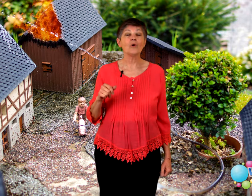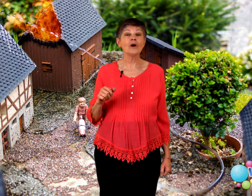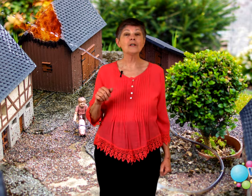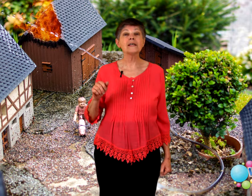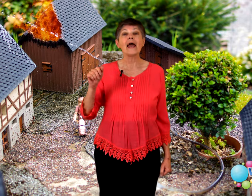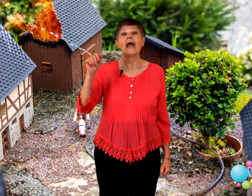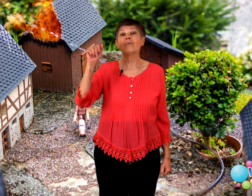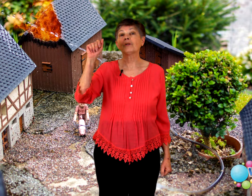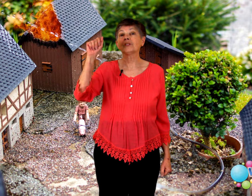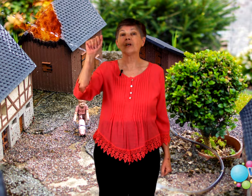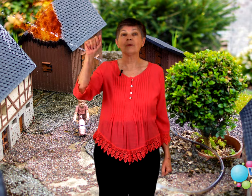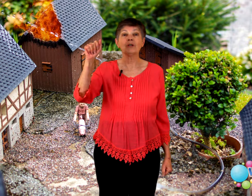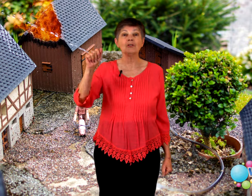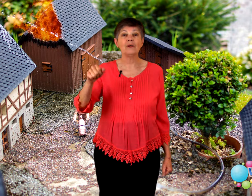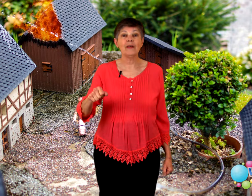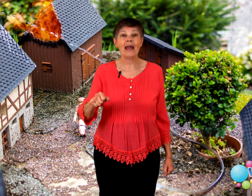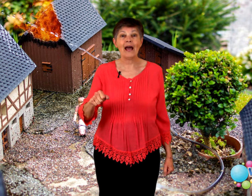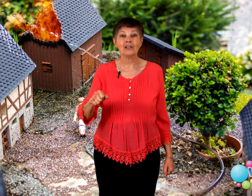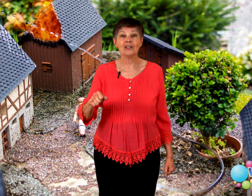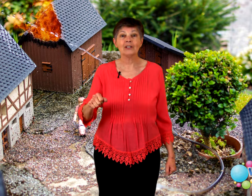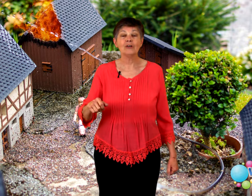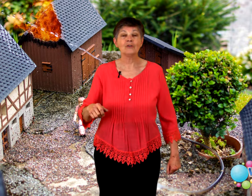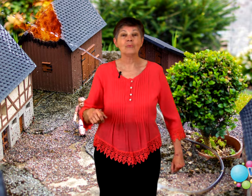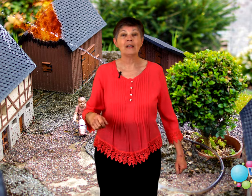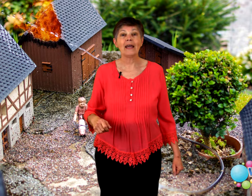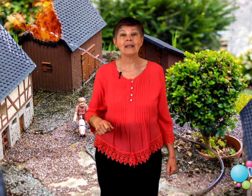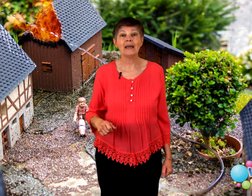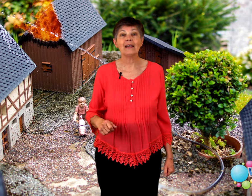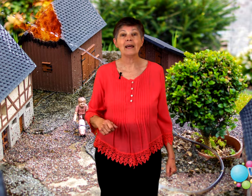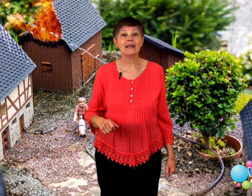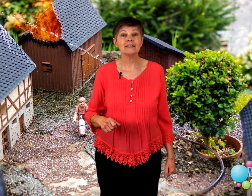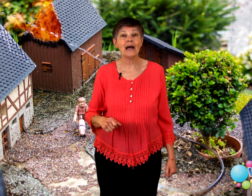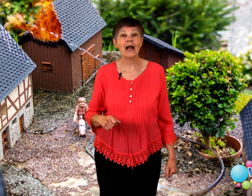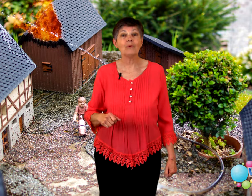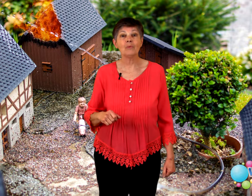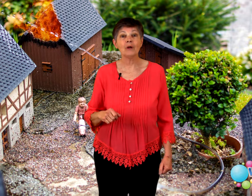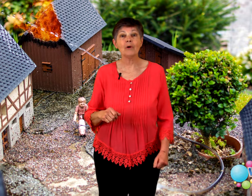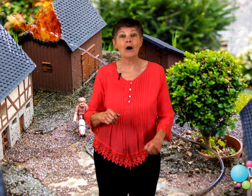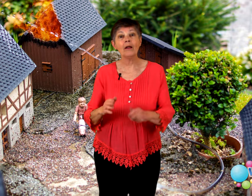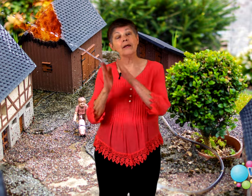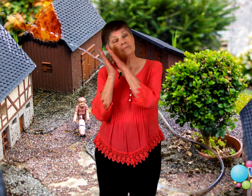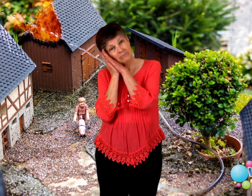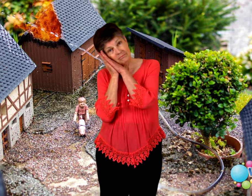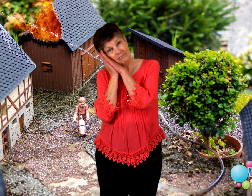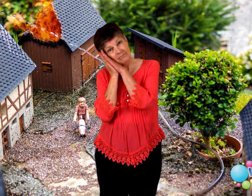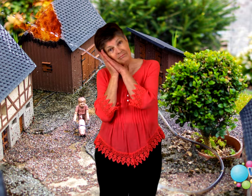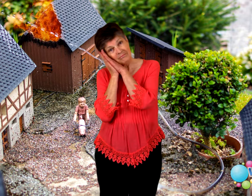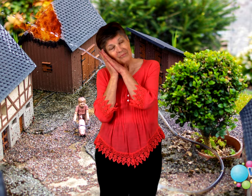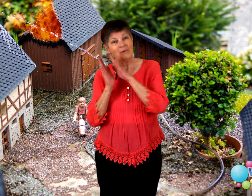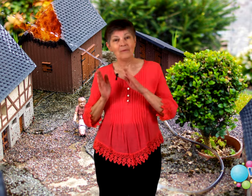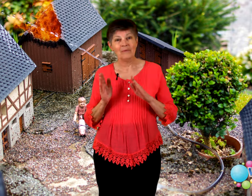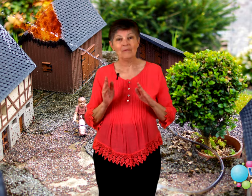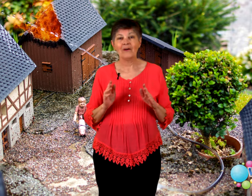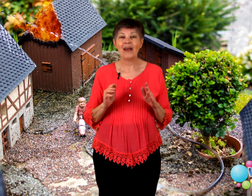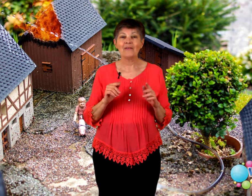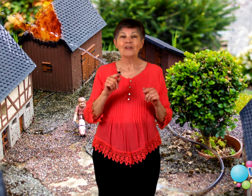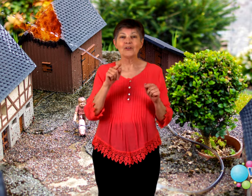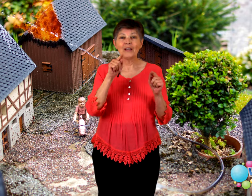words, and we're just going to be doing the action. So it would be like late last night when we were all in, okay? But